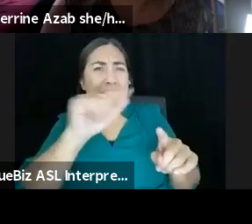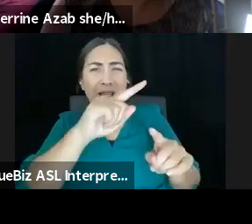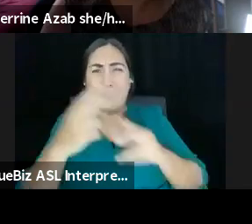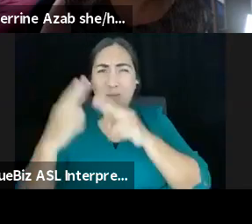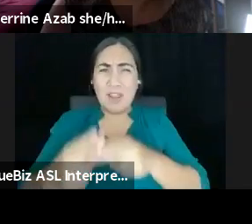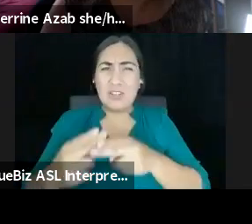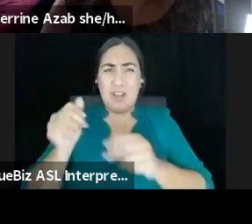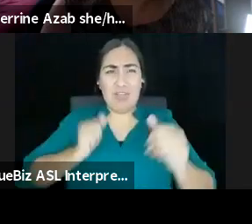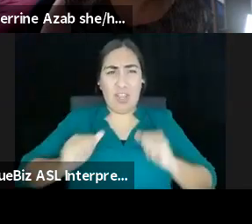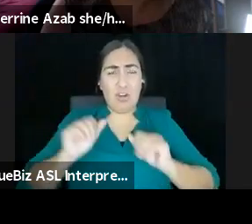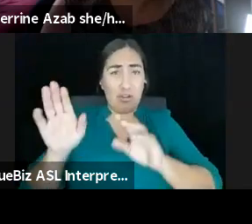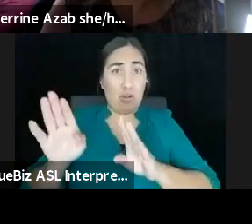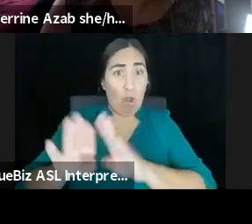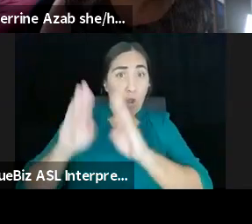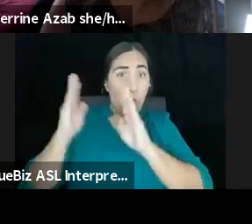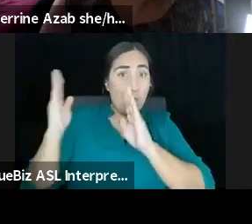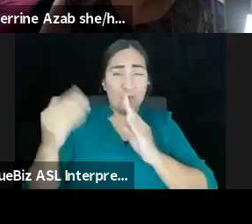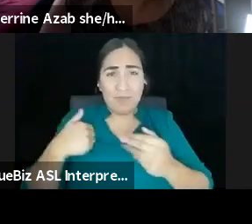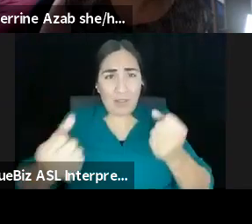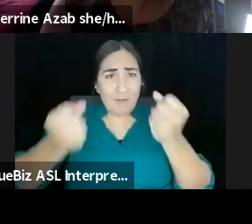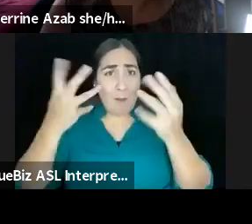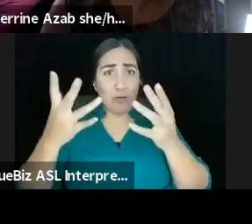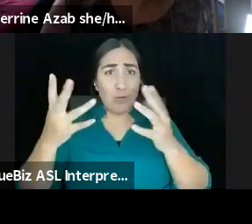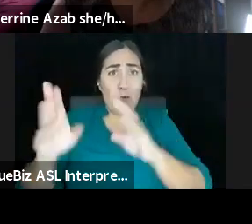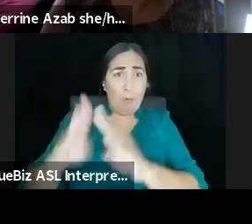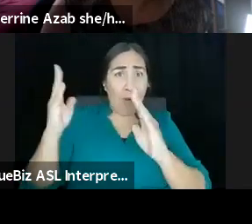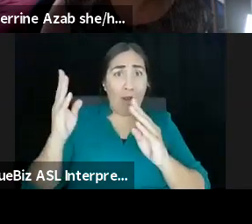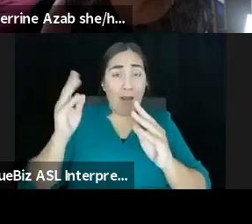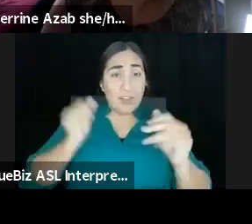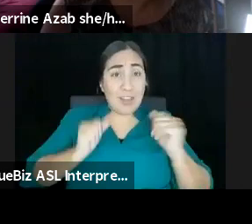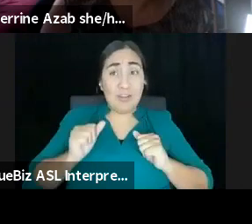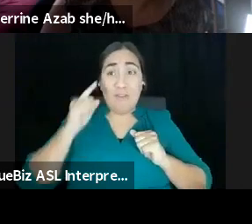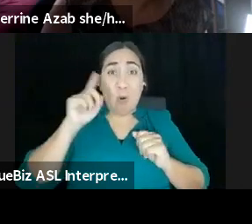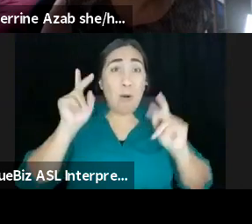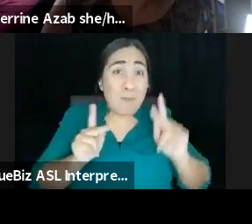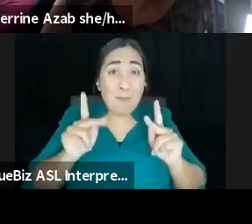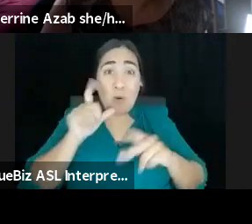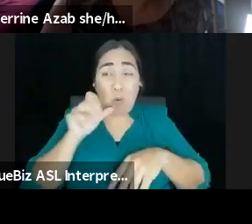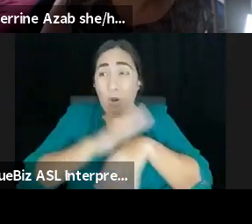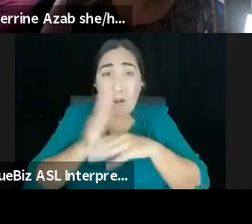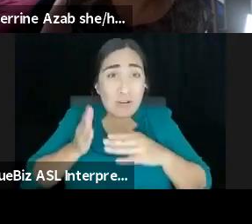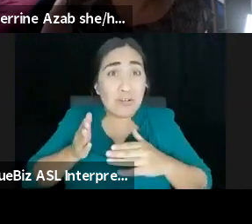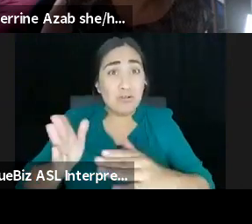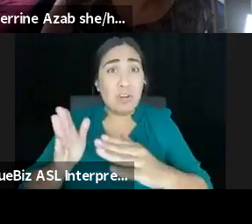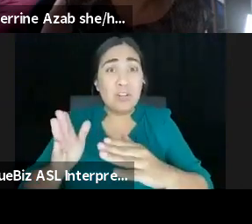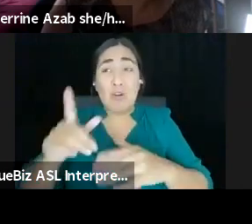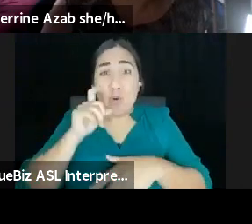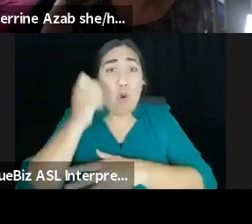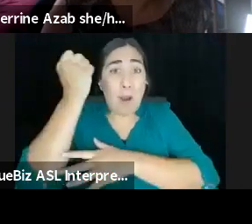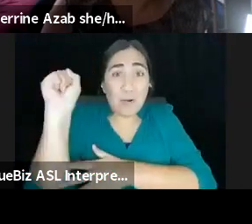opening their doors right now, for people on the street who are protesting for their right to exist and live. And theaters are being part of